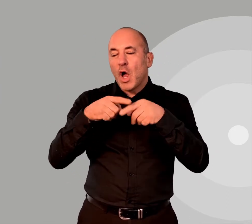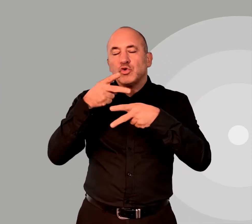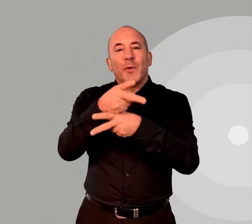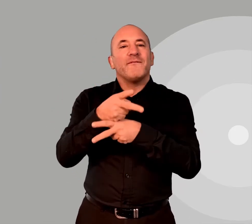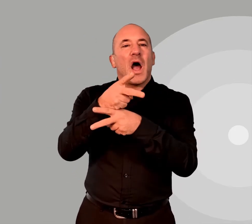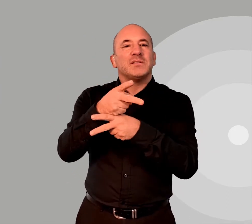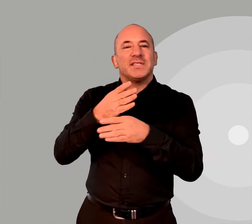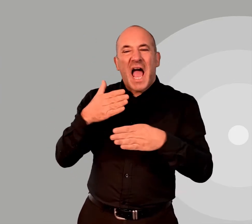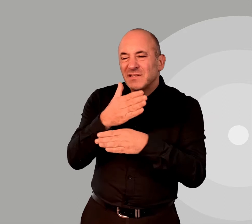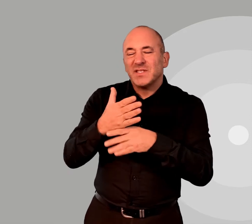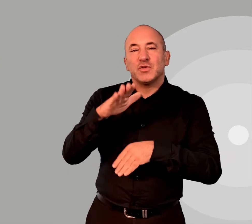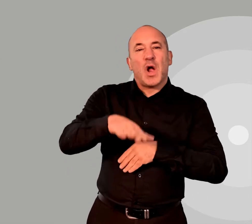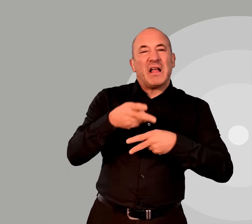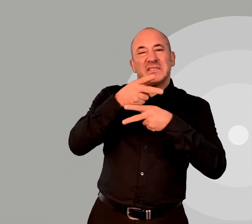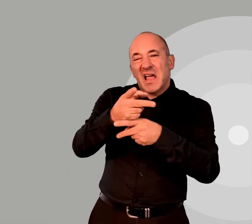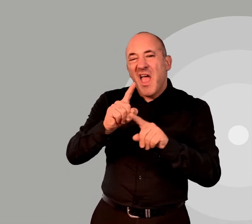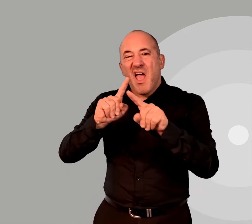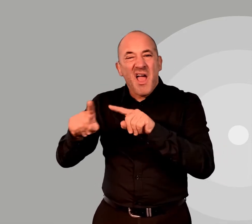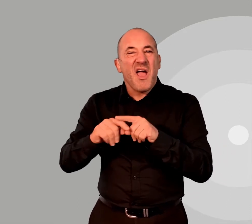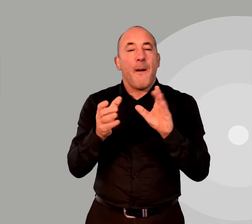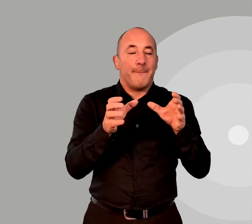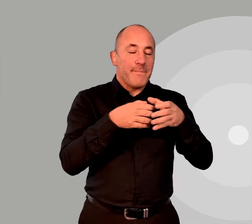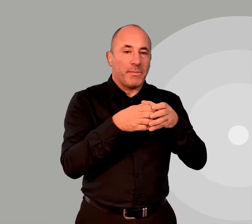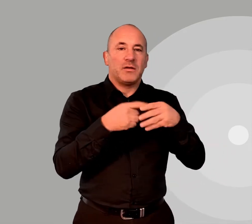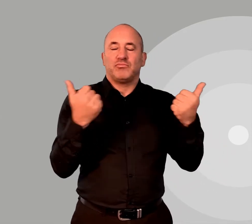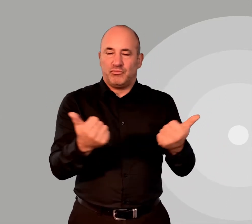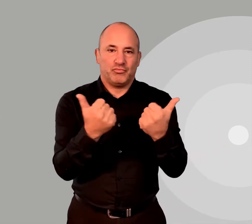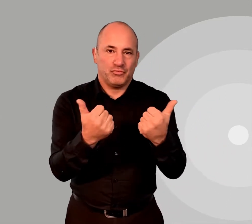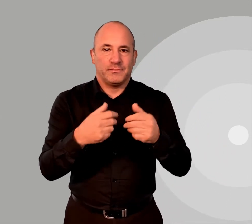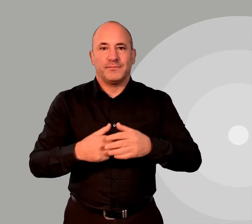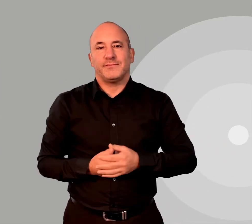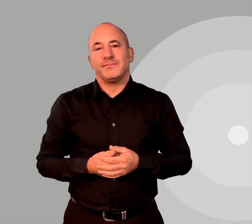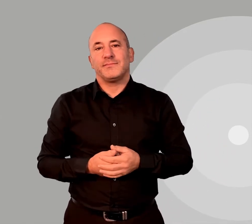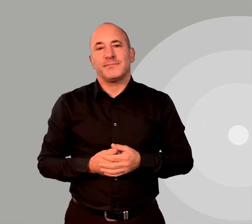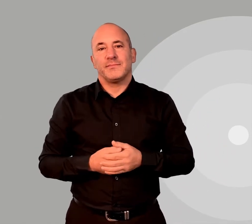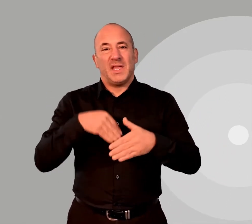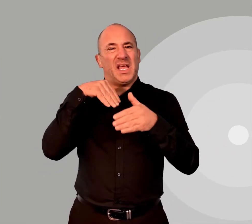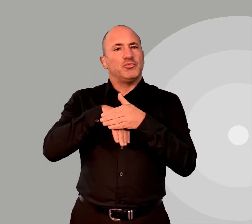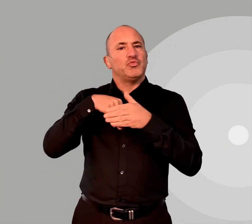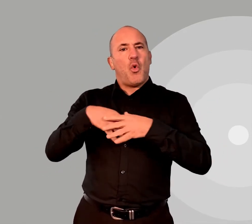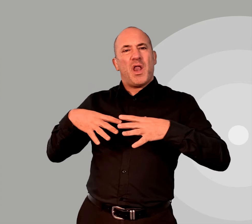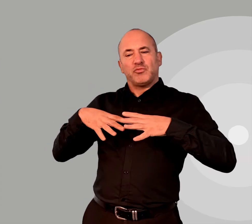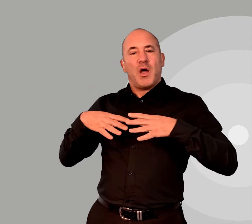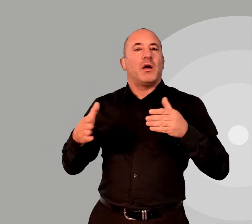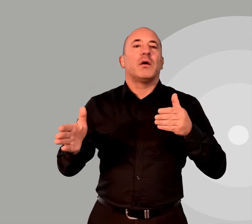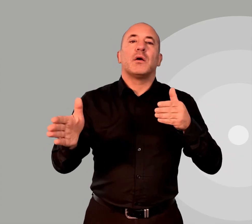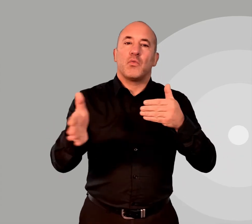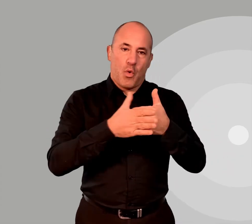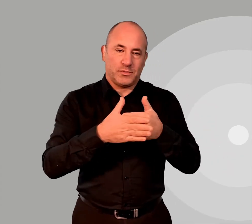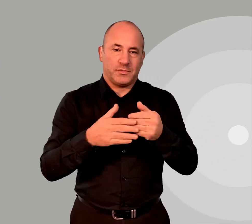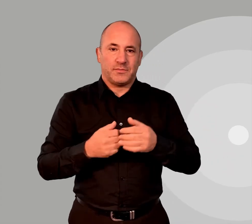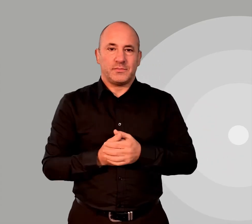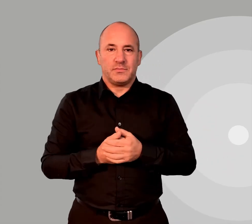for childcare purposes and childcare bubbles permitted. Indoor leisure. Closed.